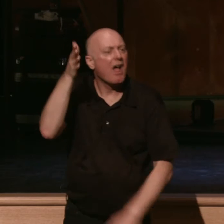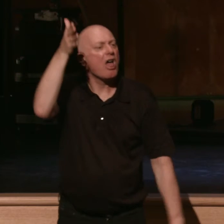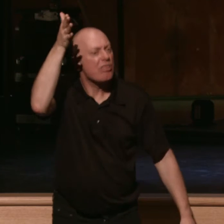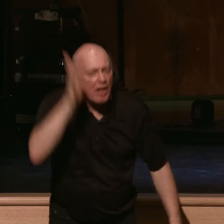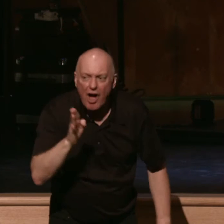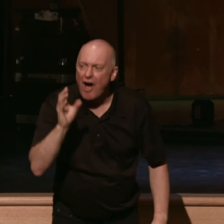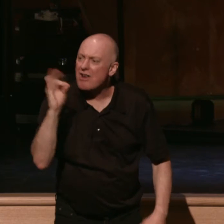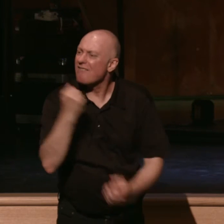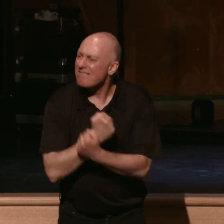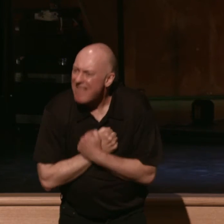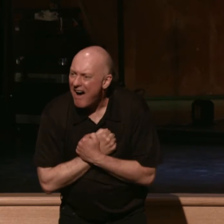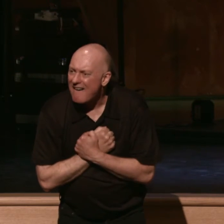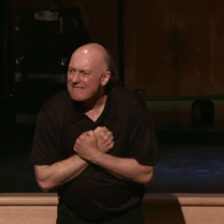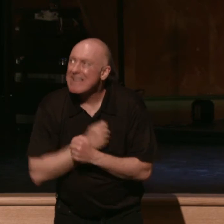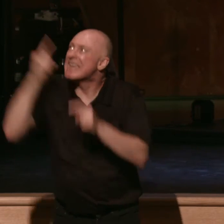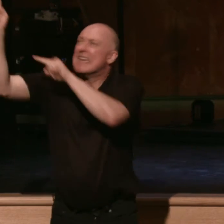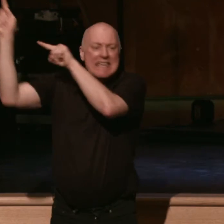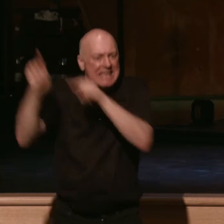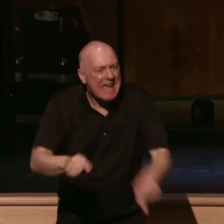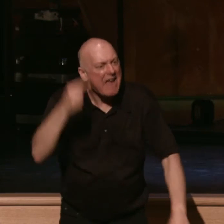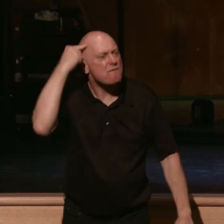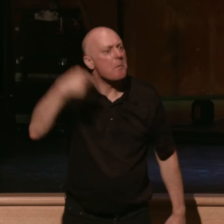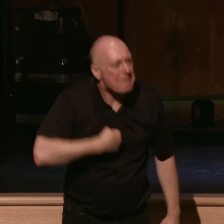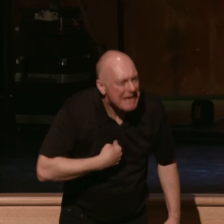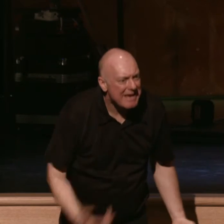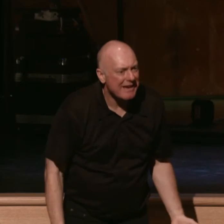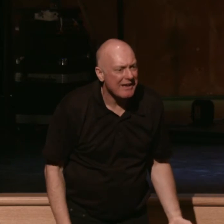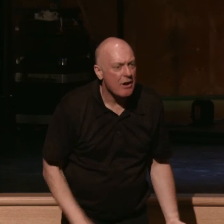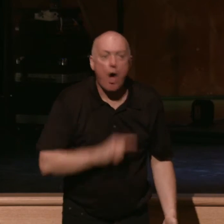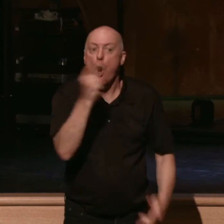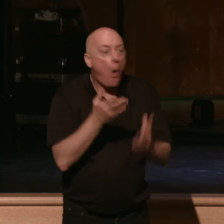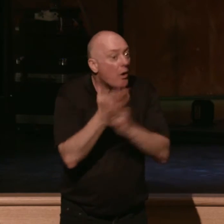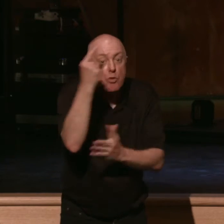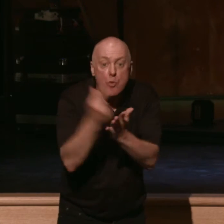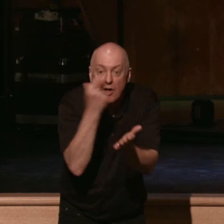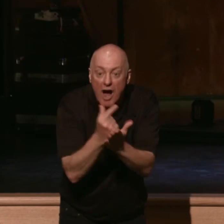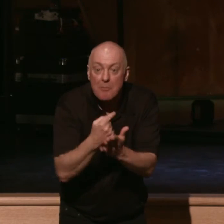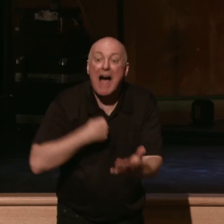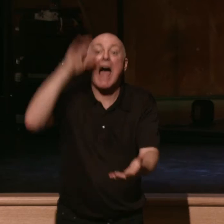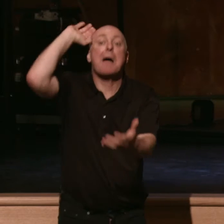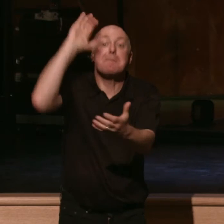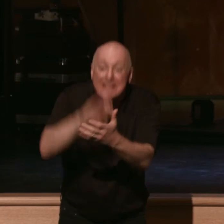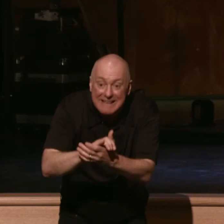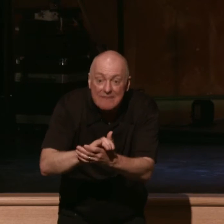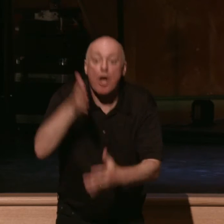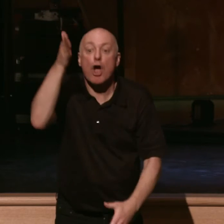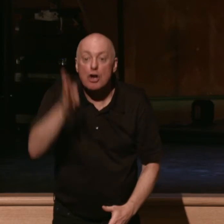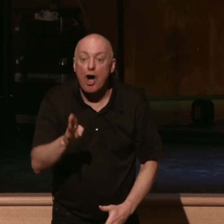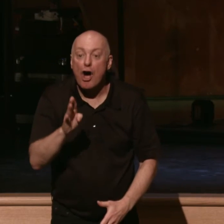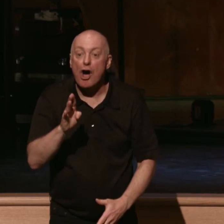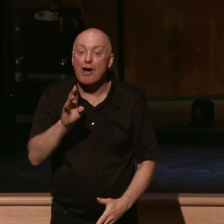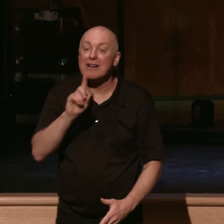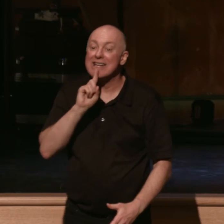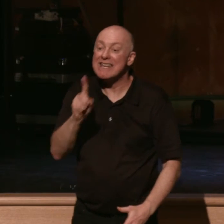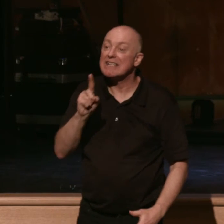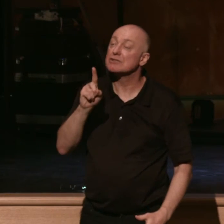love who came for me because only through the gospel do I believe that God is who he says he is, the God of